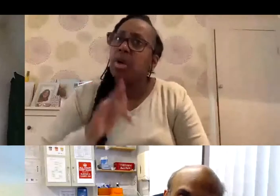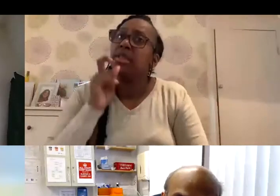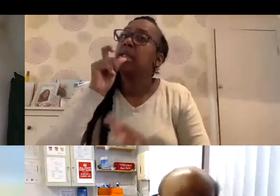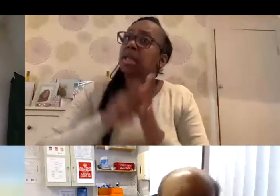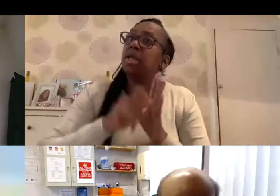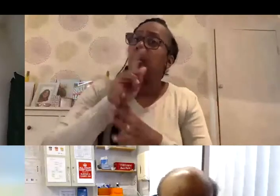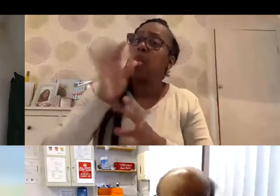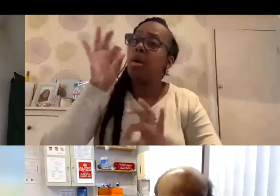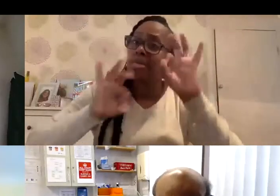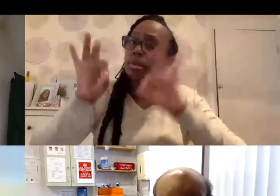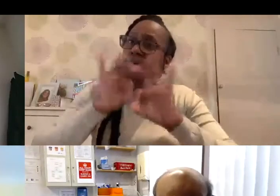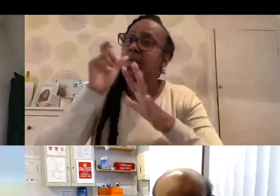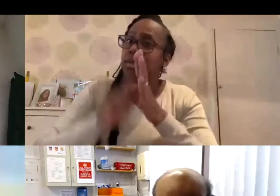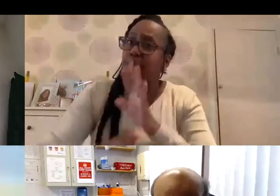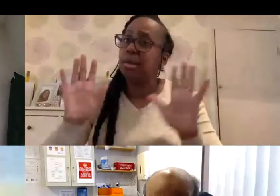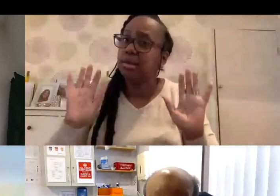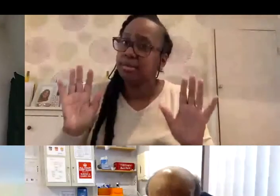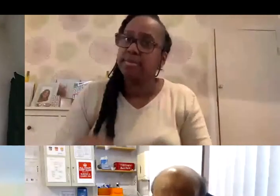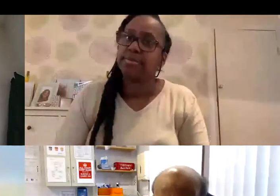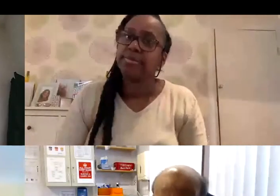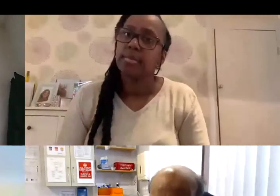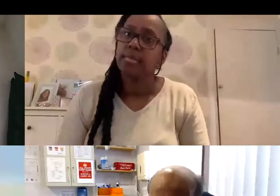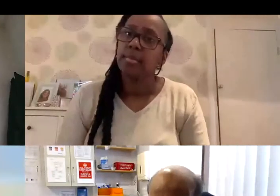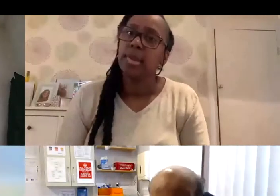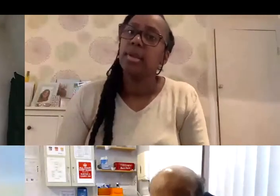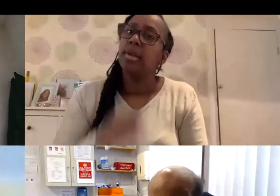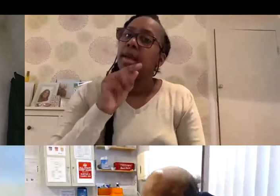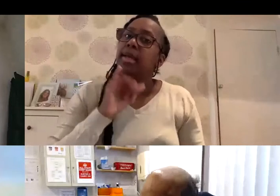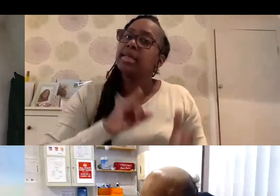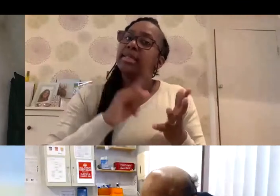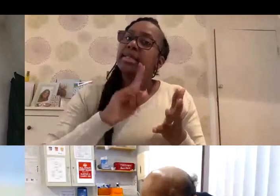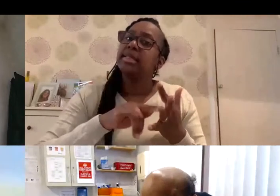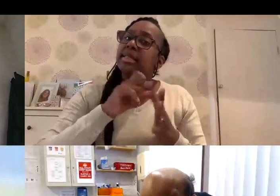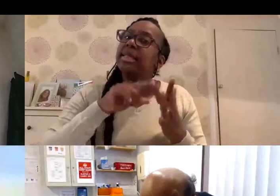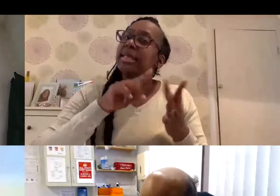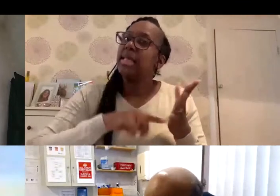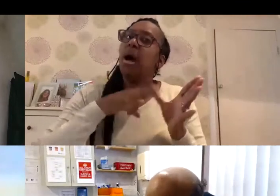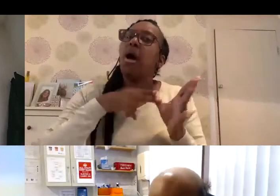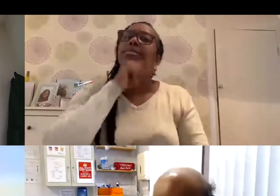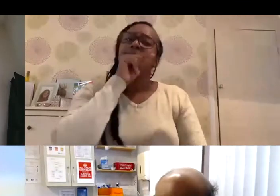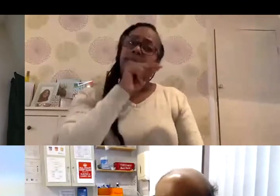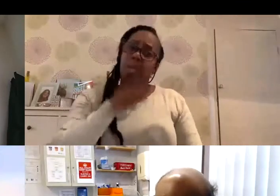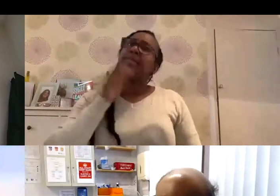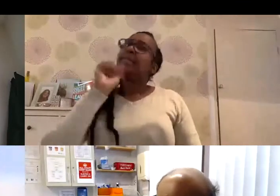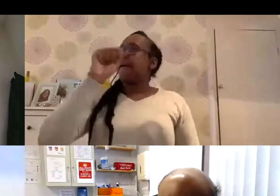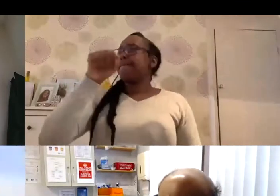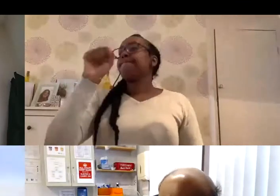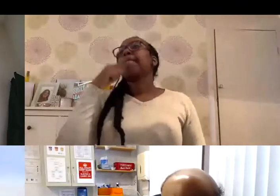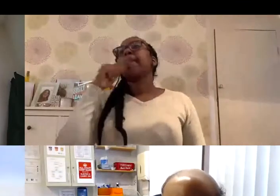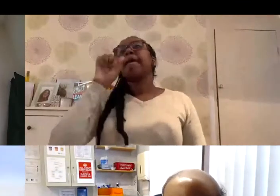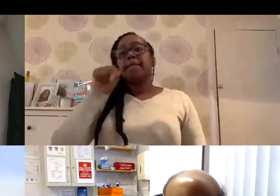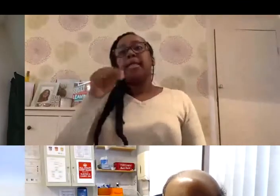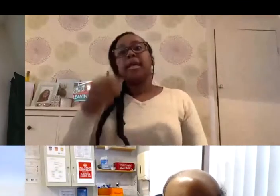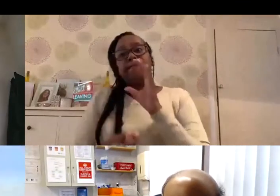to do. So, Lina, do you want to come on that? Yeah, no, no, that's absolutely true. I think there's something else that people need to realize, and that is in the development of